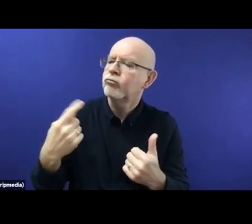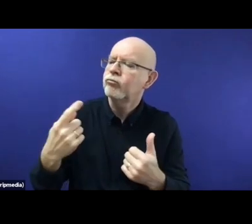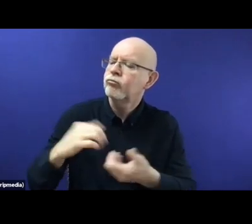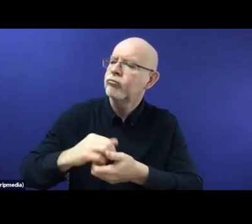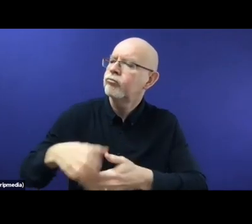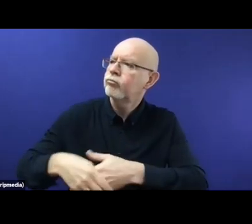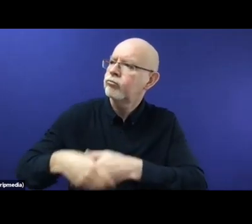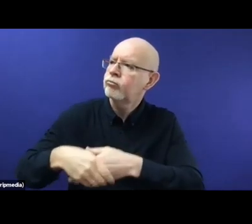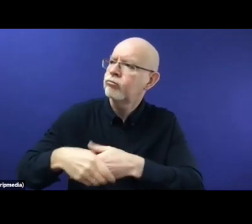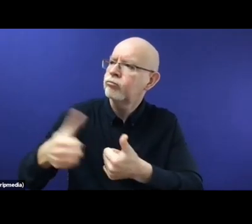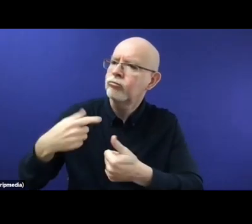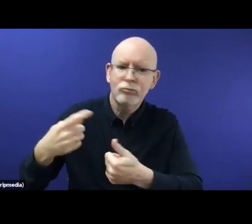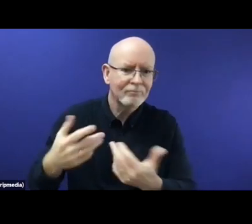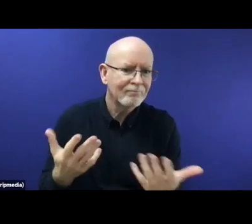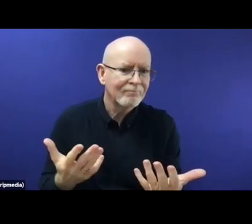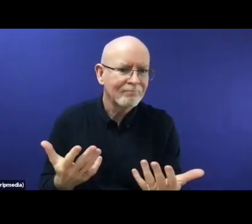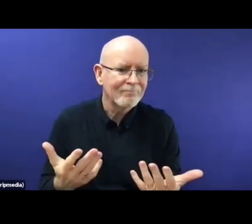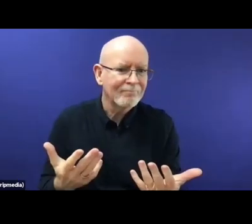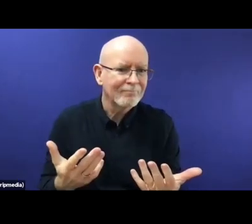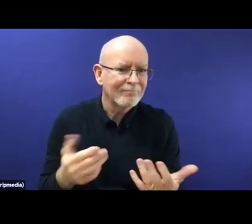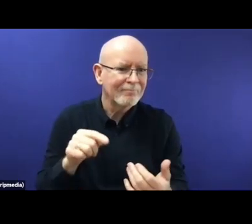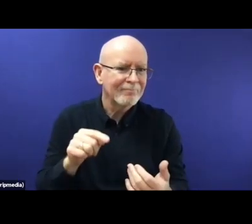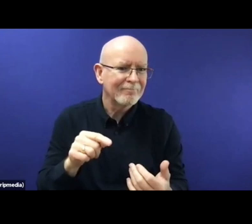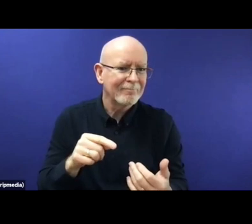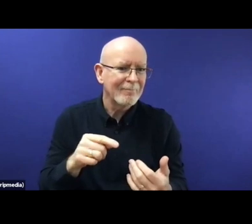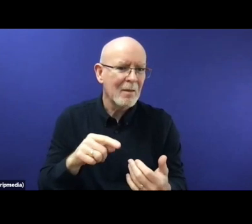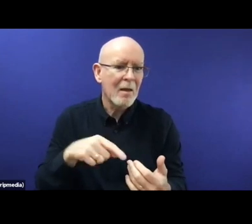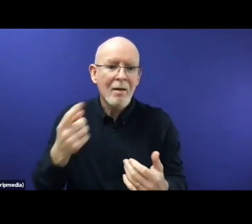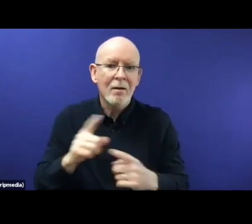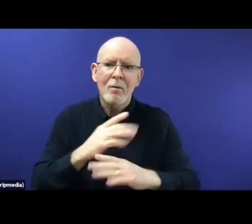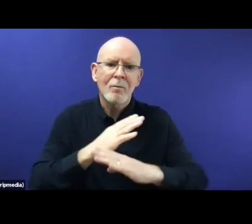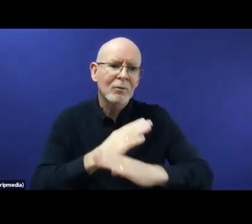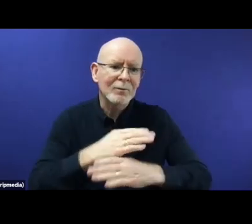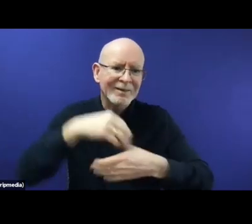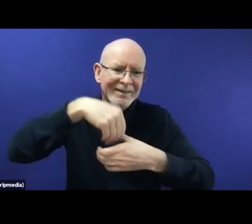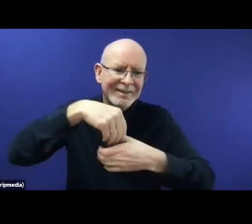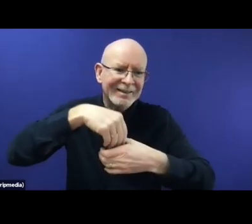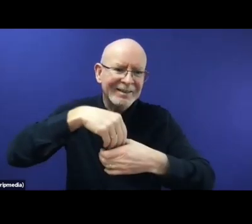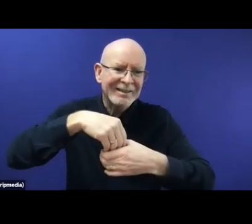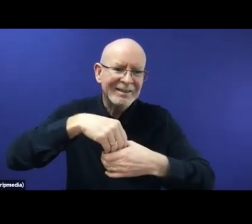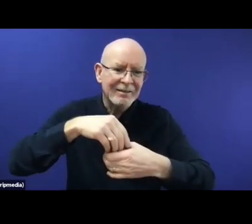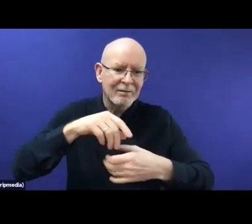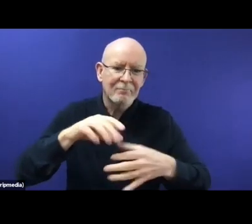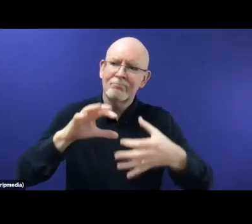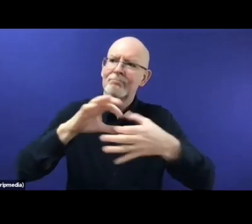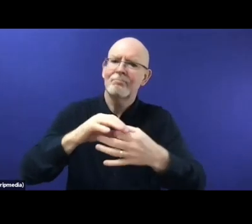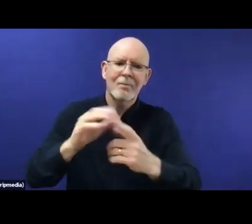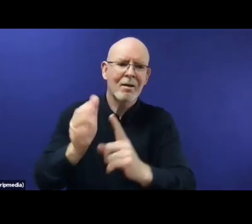and the actual implementation of such standards. Let me try to explain briefly, as